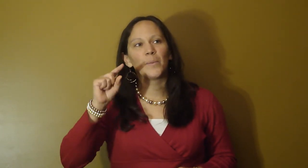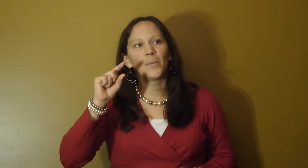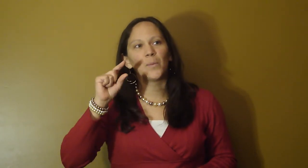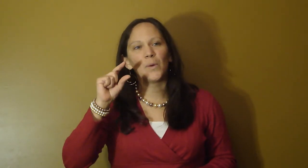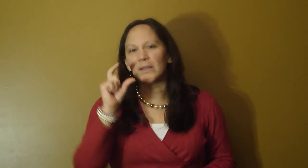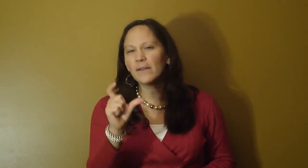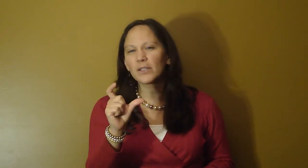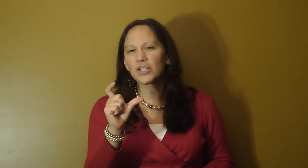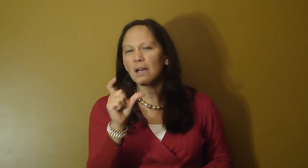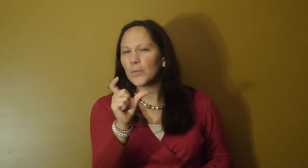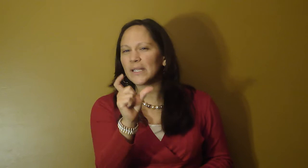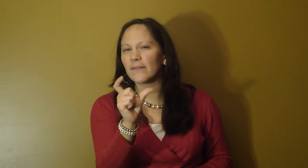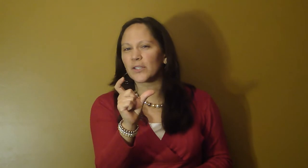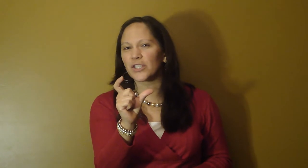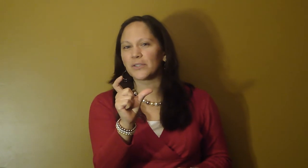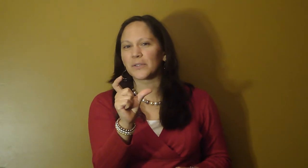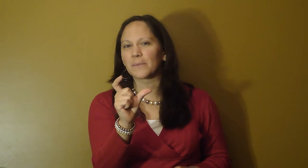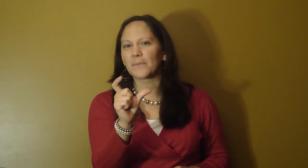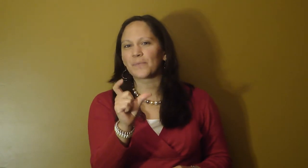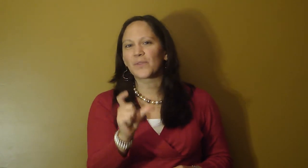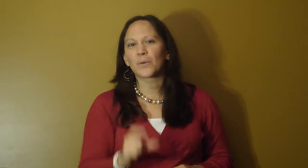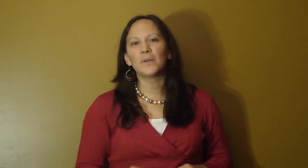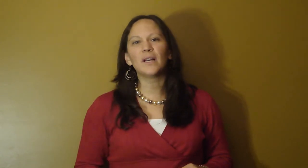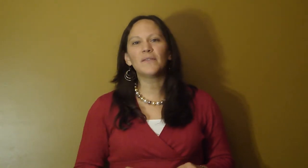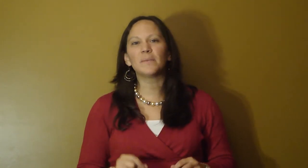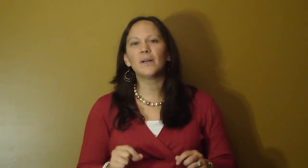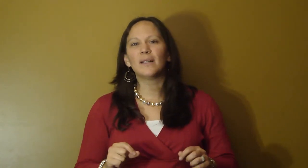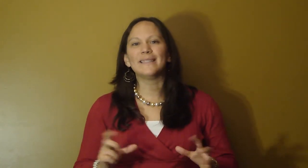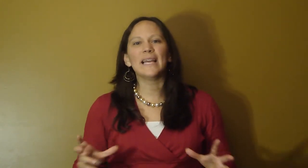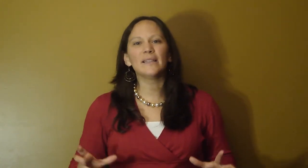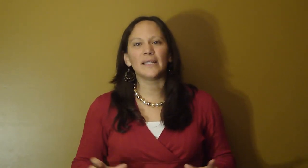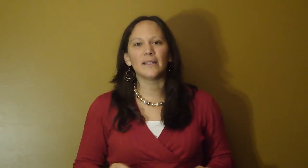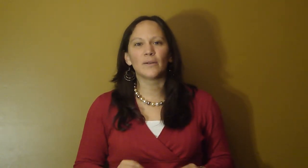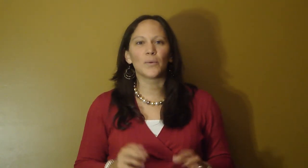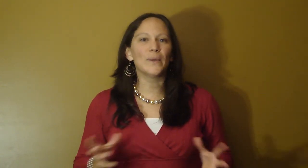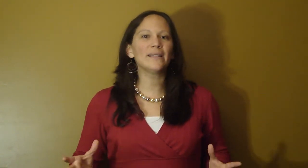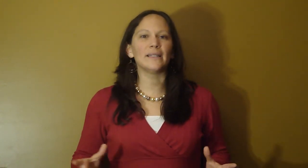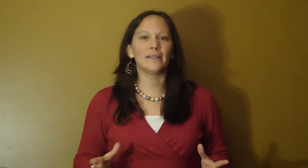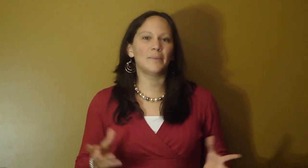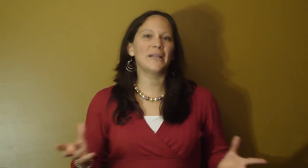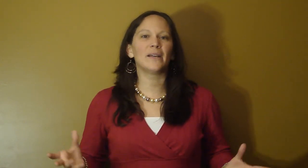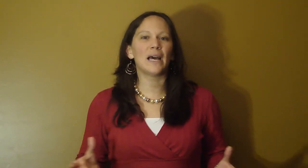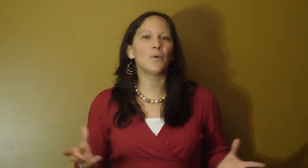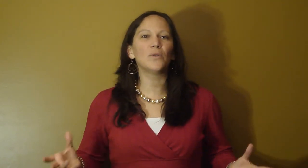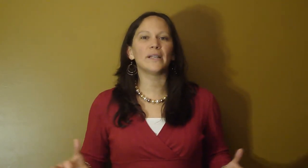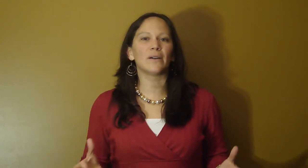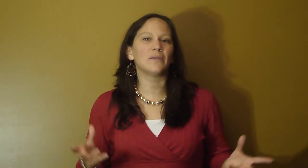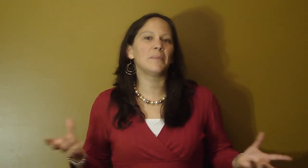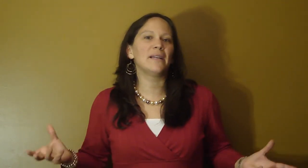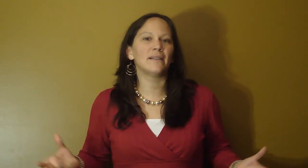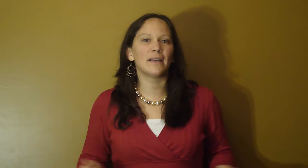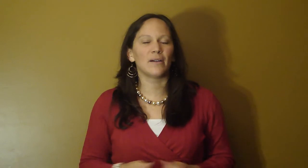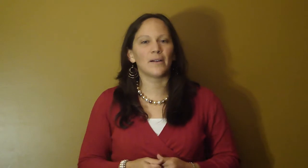We love our child. We love our children. We love them daily or weekly depending on how old they are, how dependent they are.